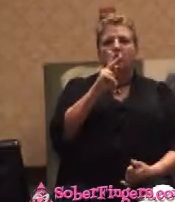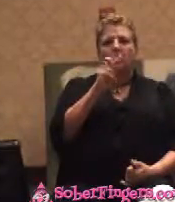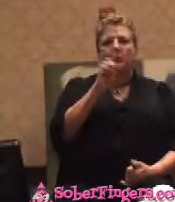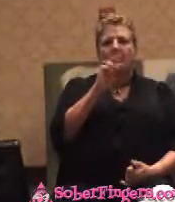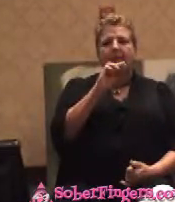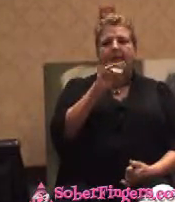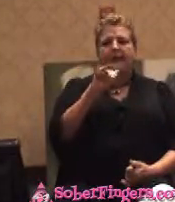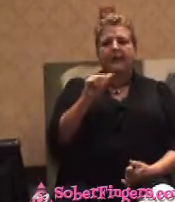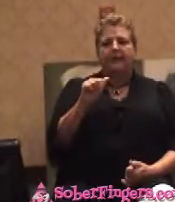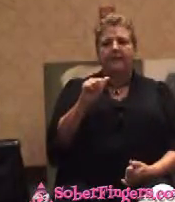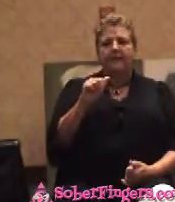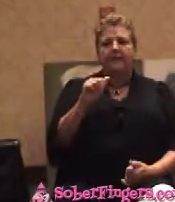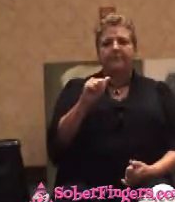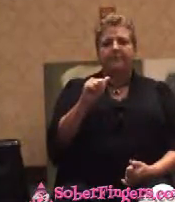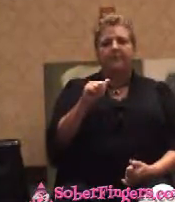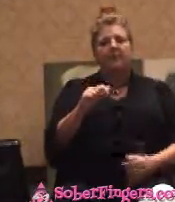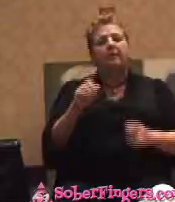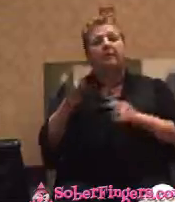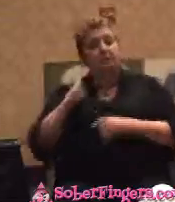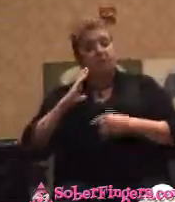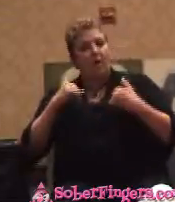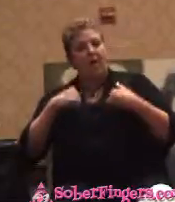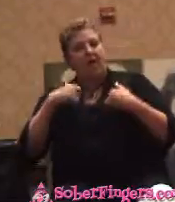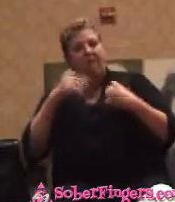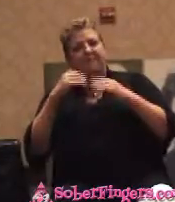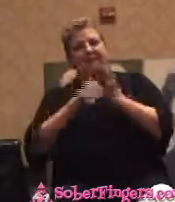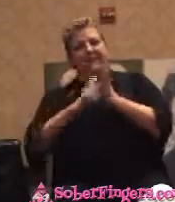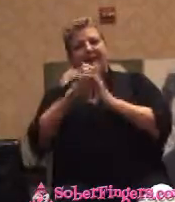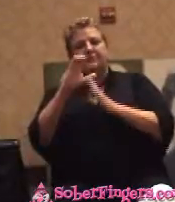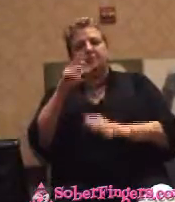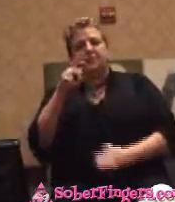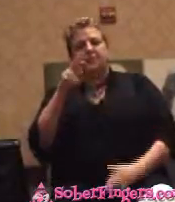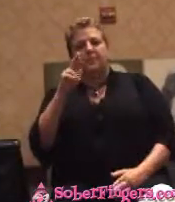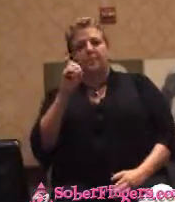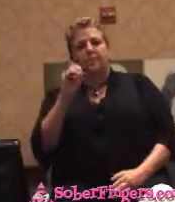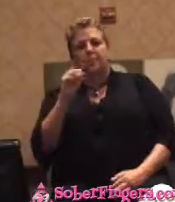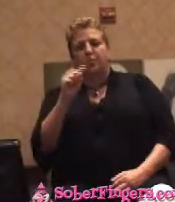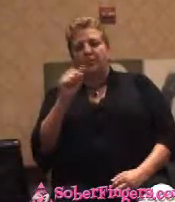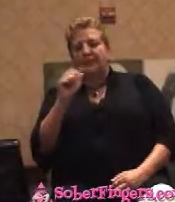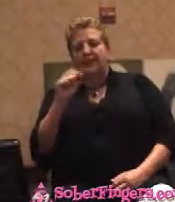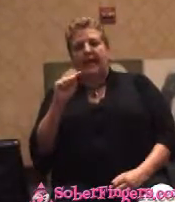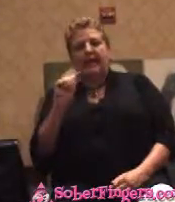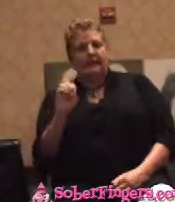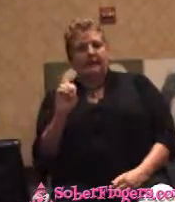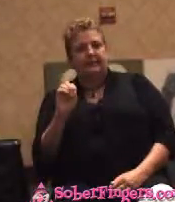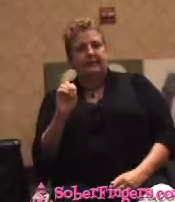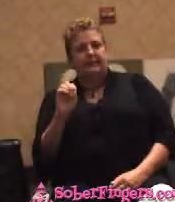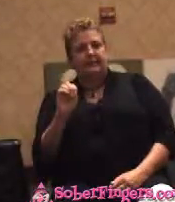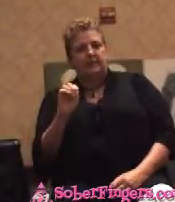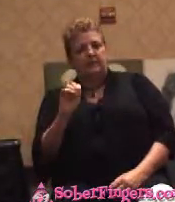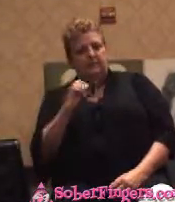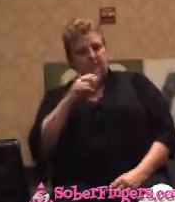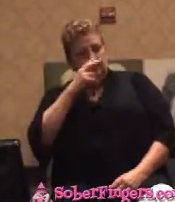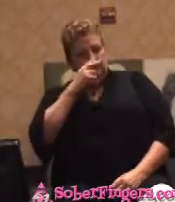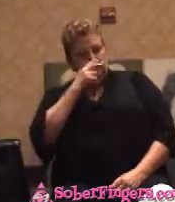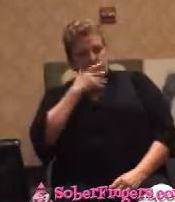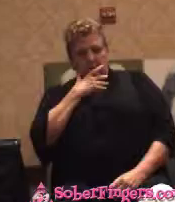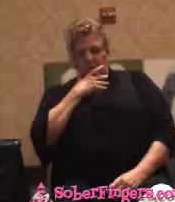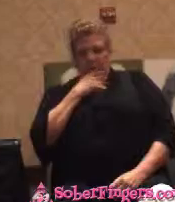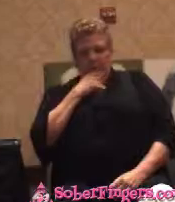prostate cancer. And it's kind of ironic because I took my mother and, you know, I really didn't like it